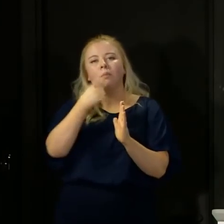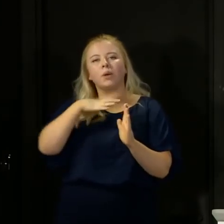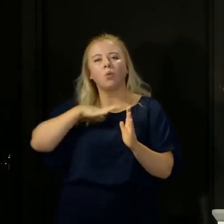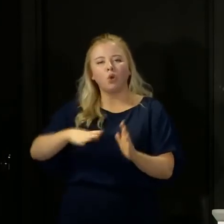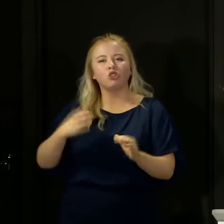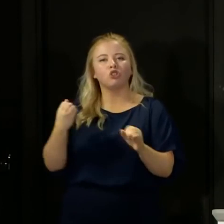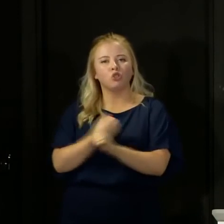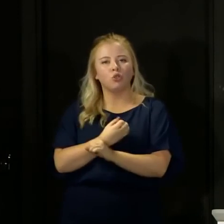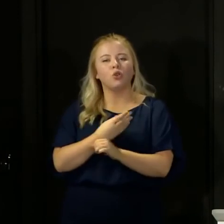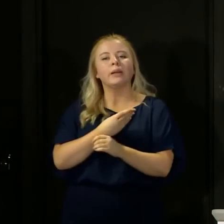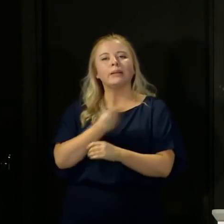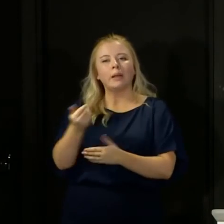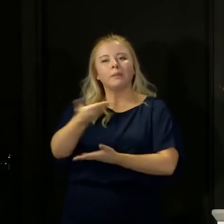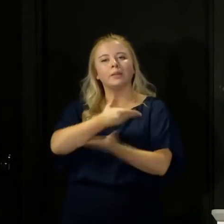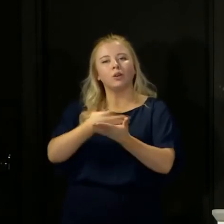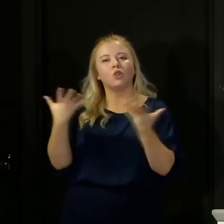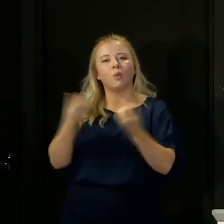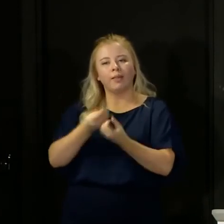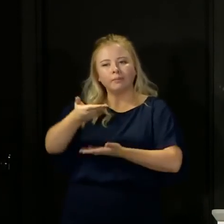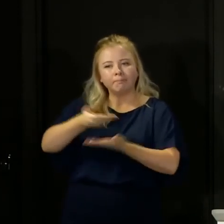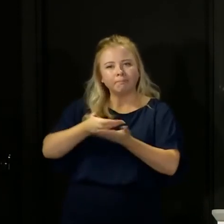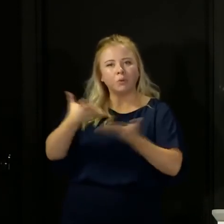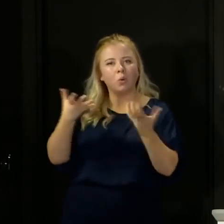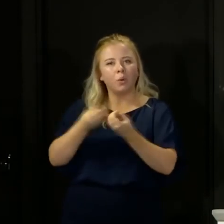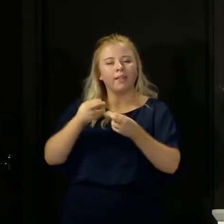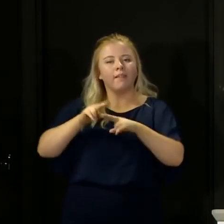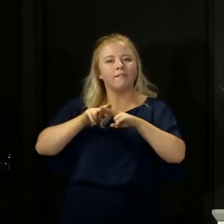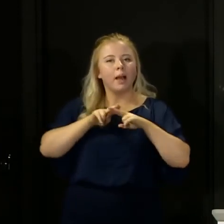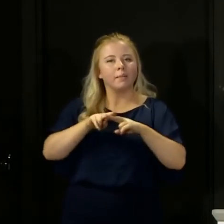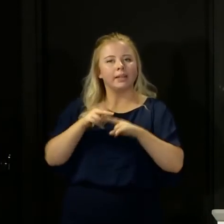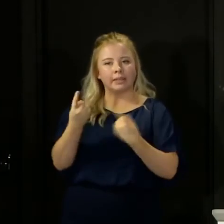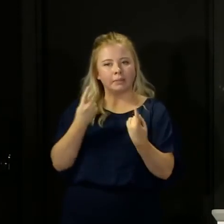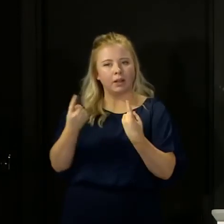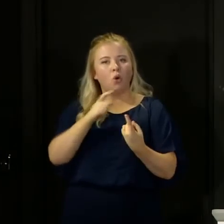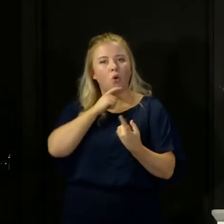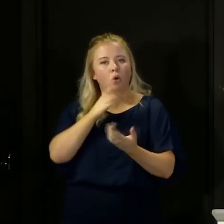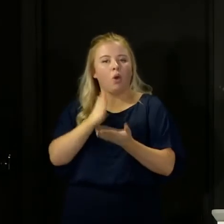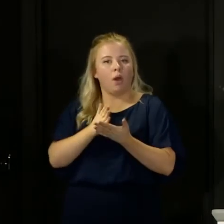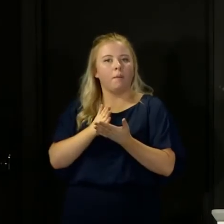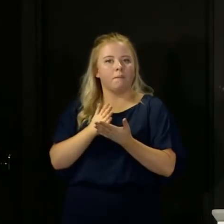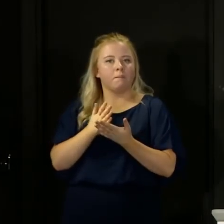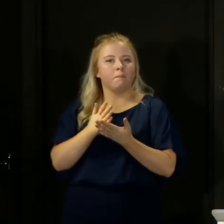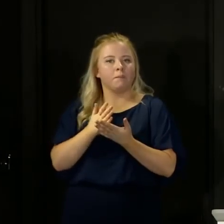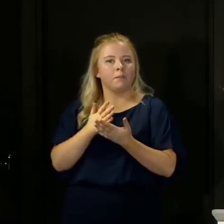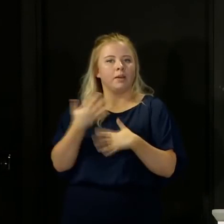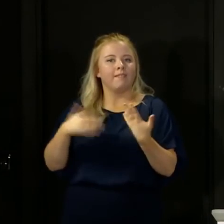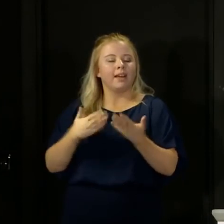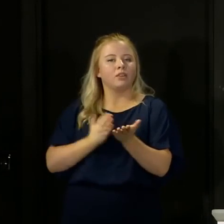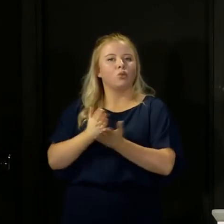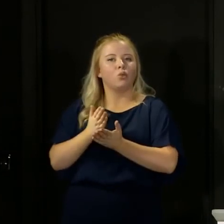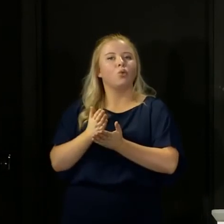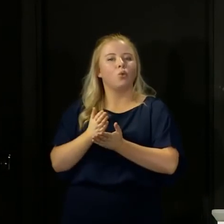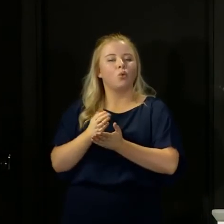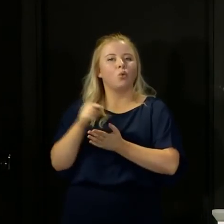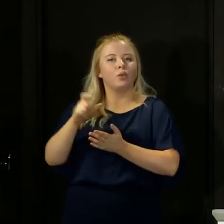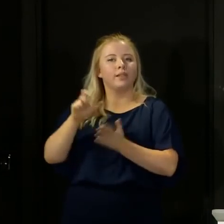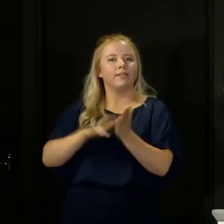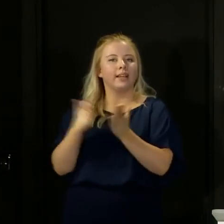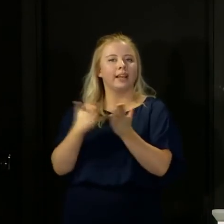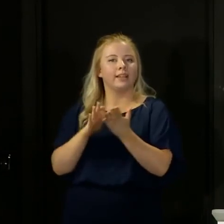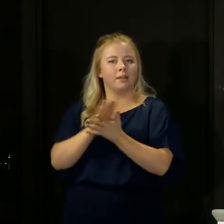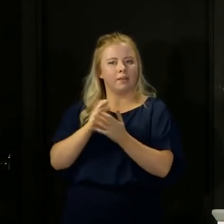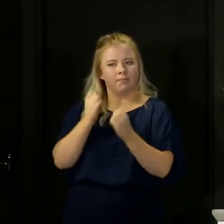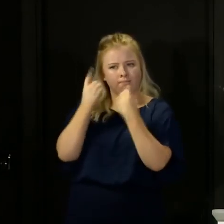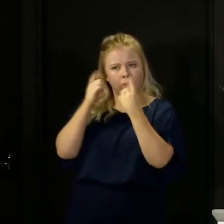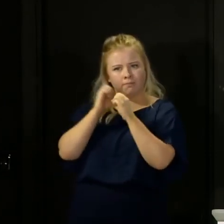discussion with and consultation with families who have been affected to get a sense of what the preferred and most appropriate way of doing